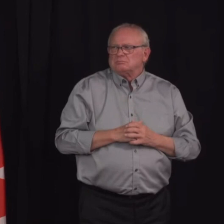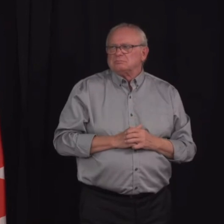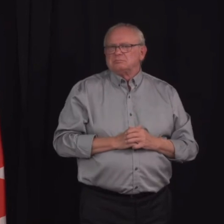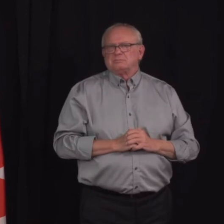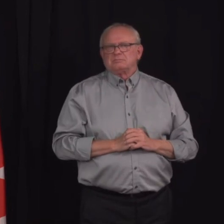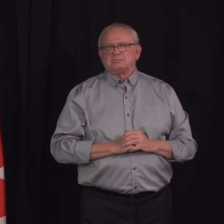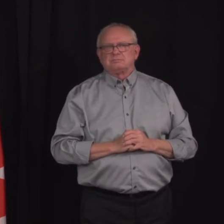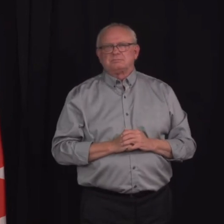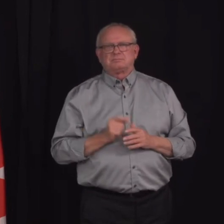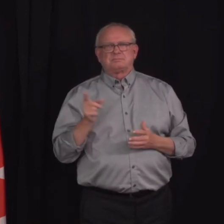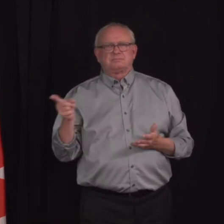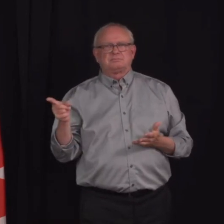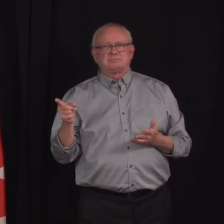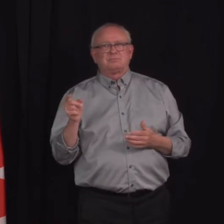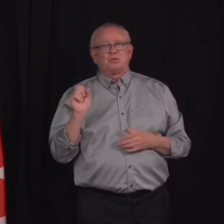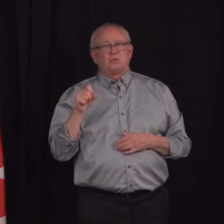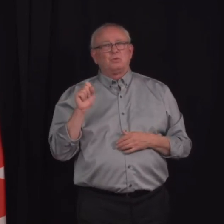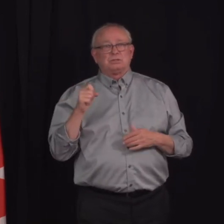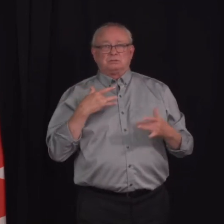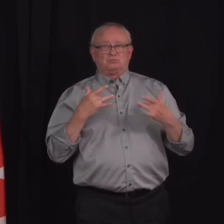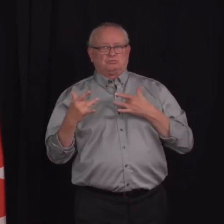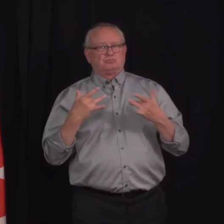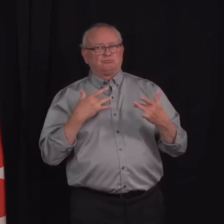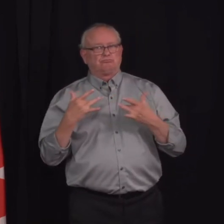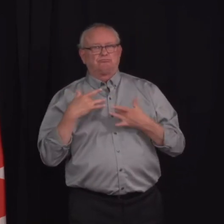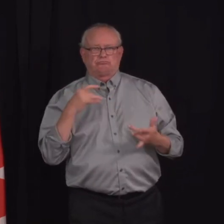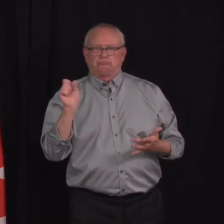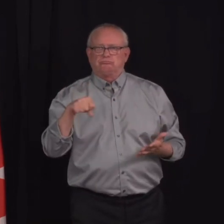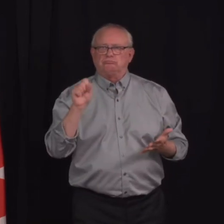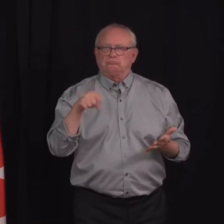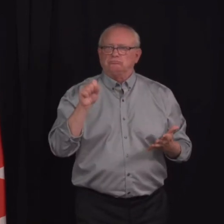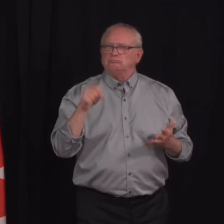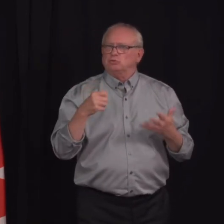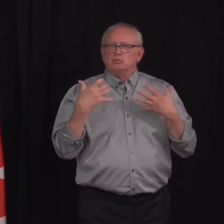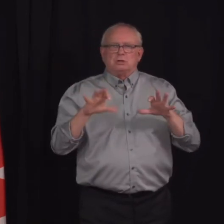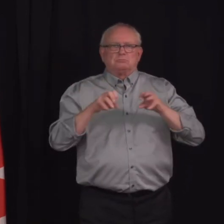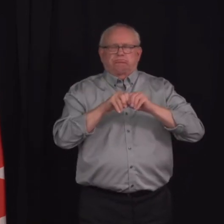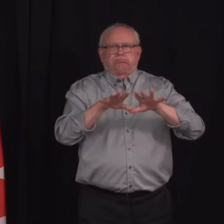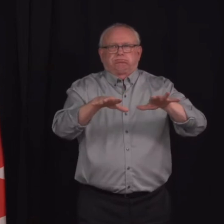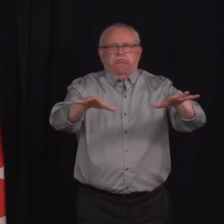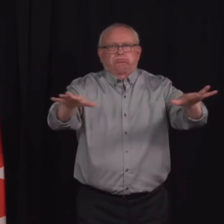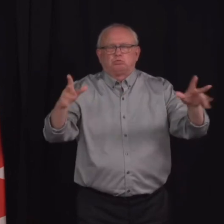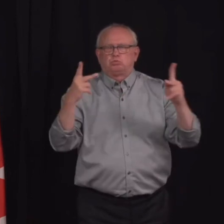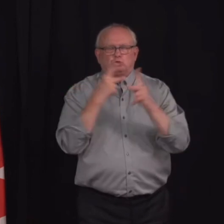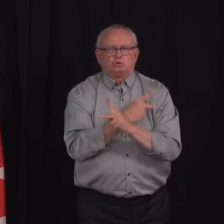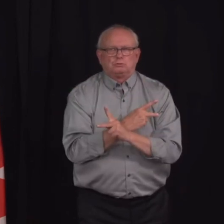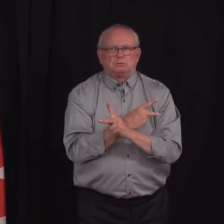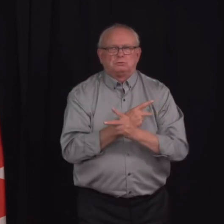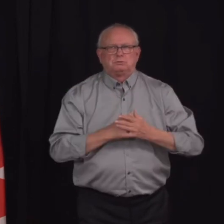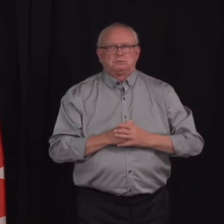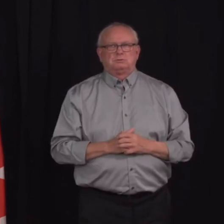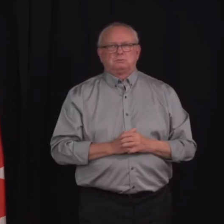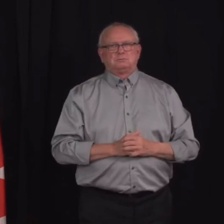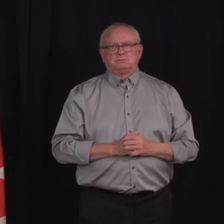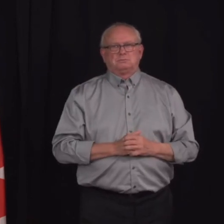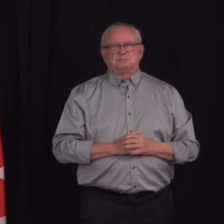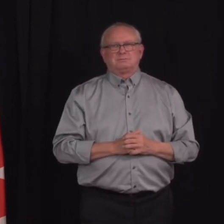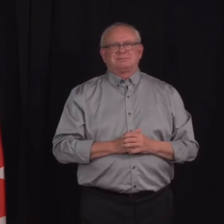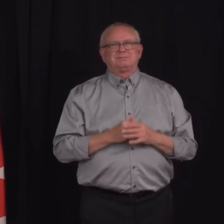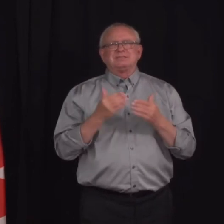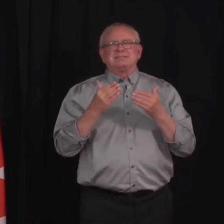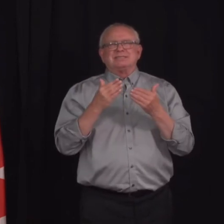about the Delta variant and where it might go. It has shown itself to be a lot more transmissible than